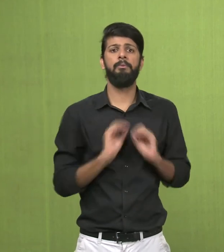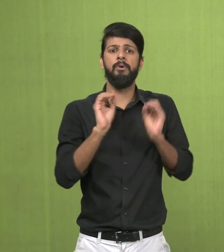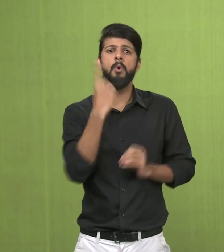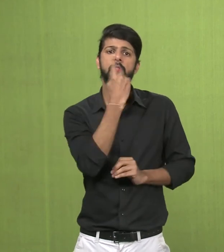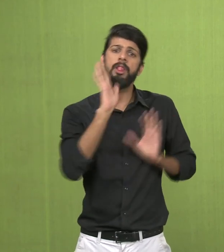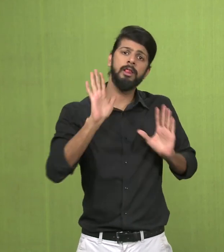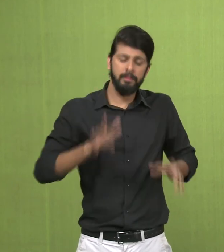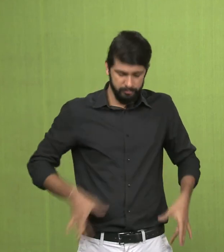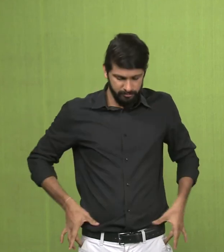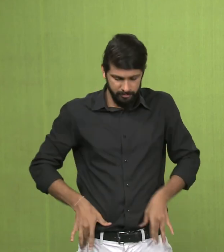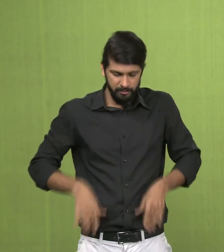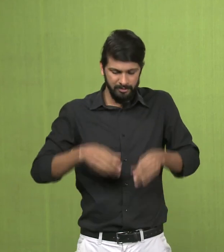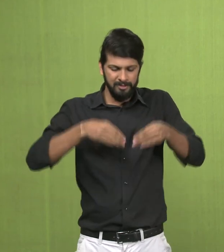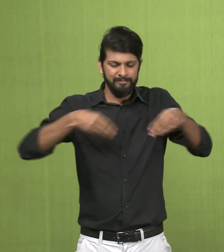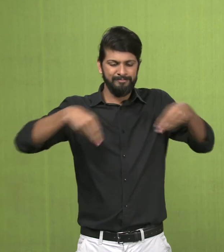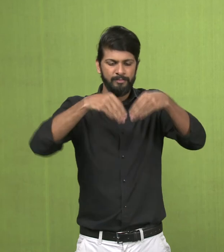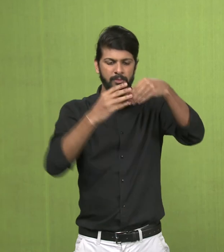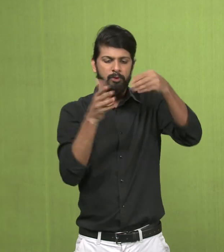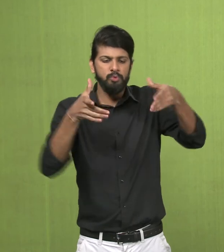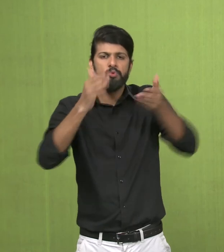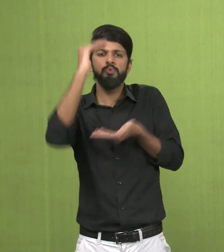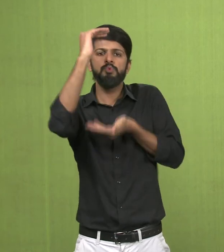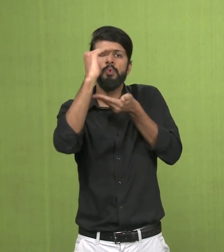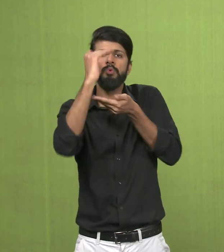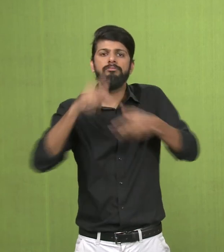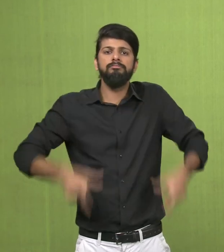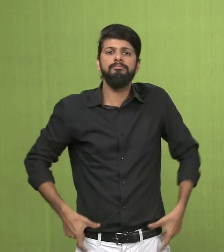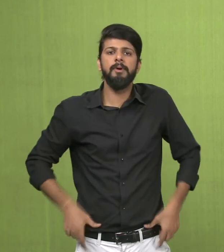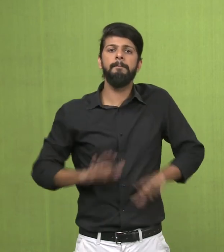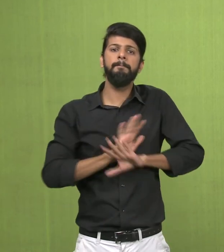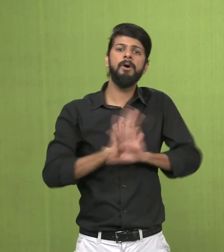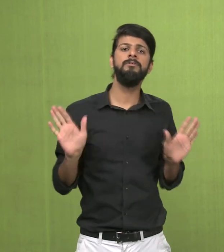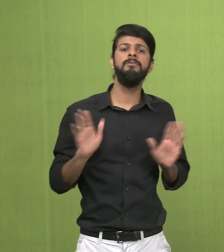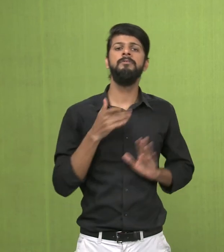She is only wearing a mekhla, kind of a skirt.